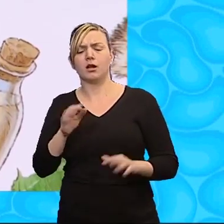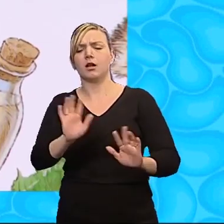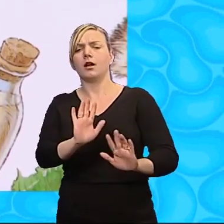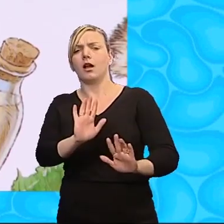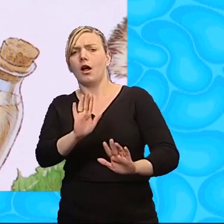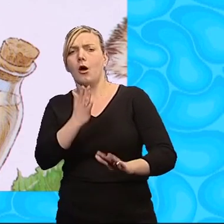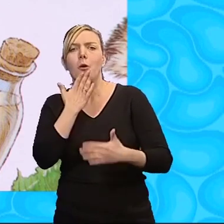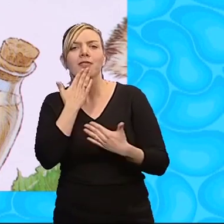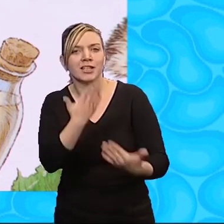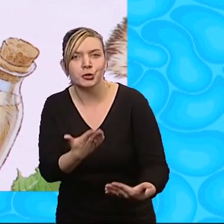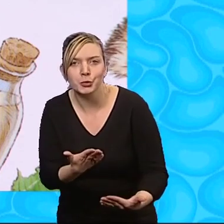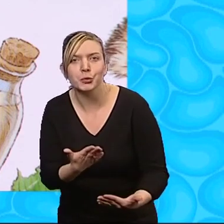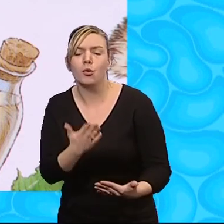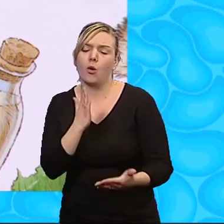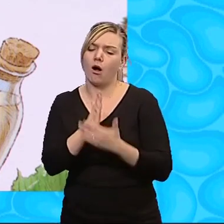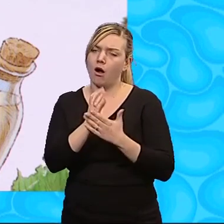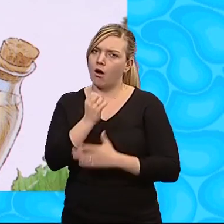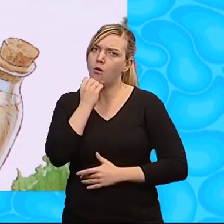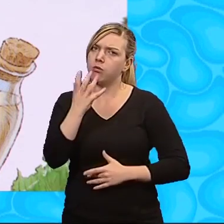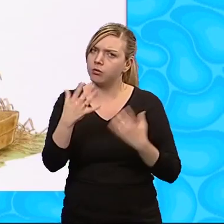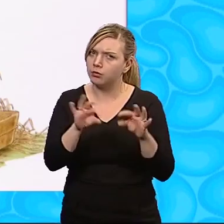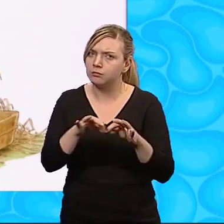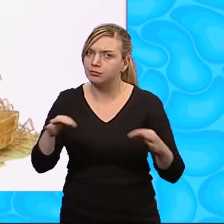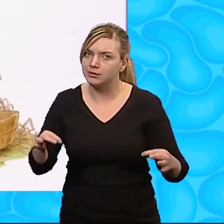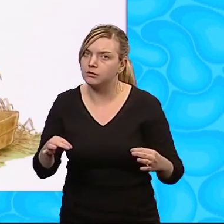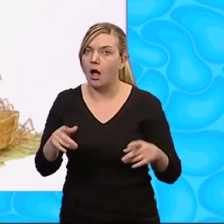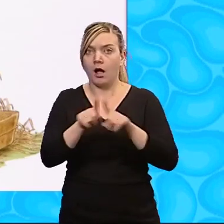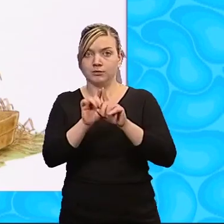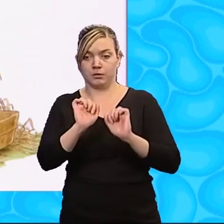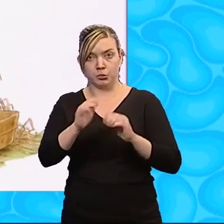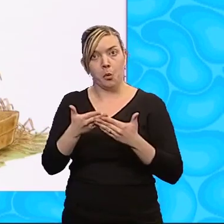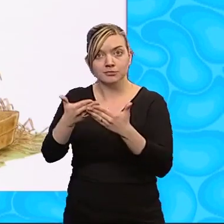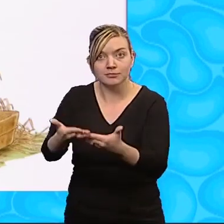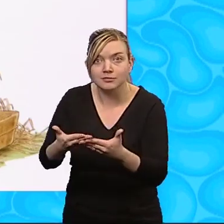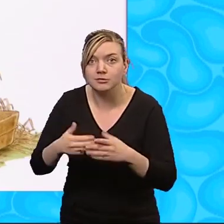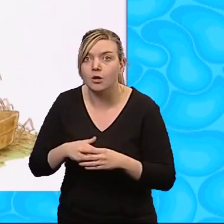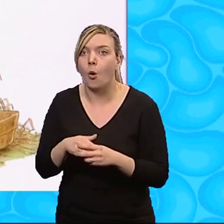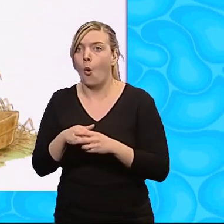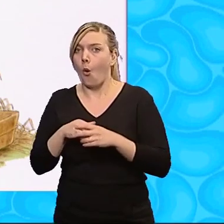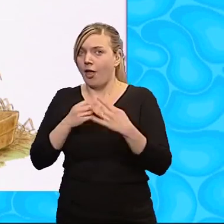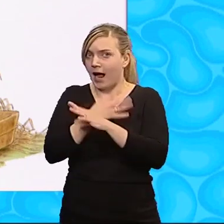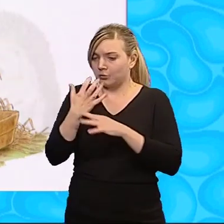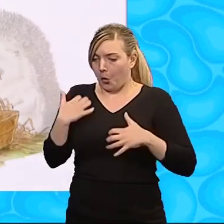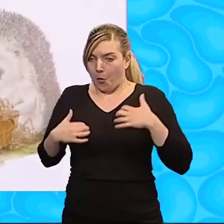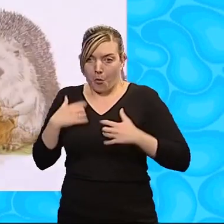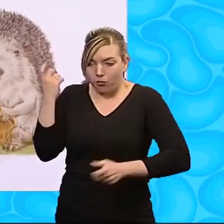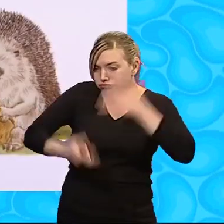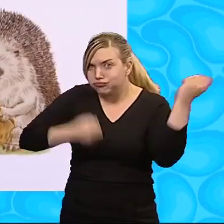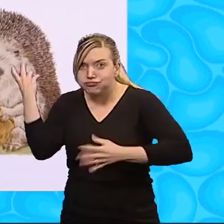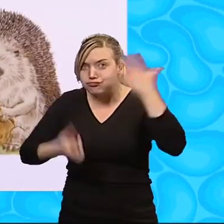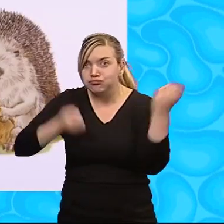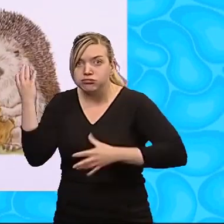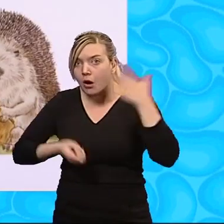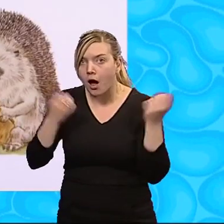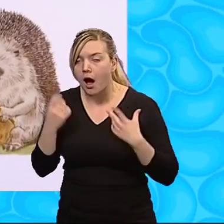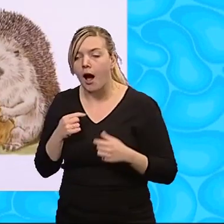Oh, thank you, he said. It's a wonderful present. Oh, and here is your present. Hedgehog tore off the wrapping straw. It's